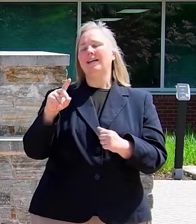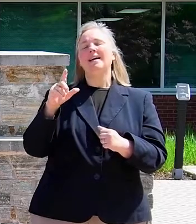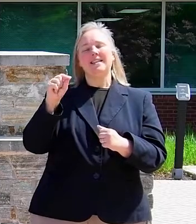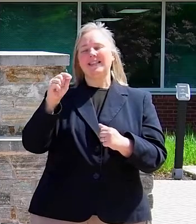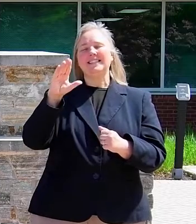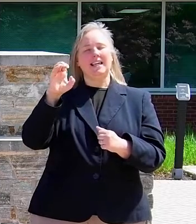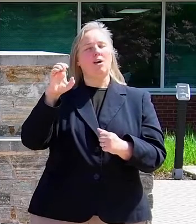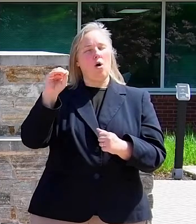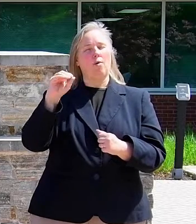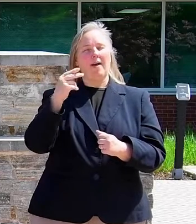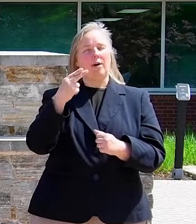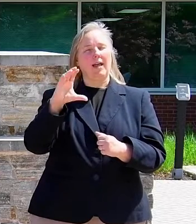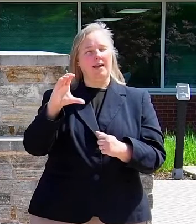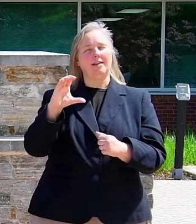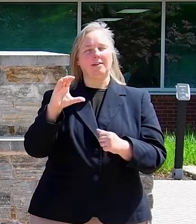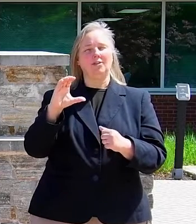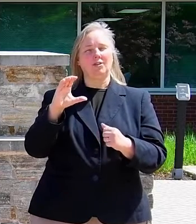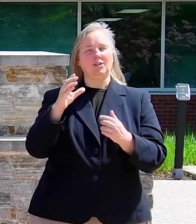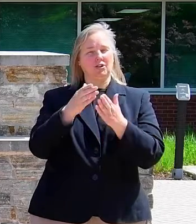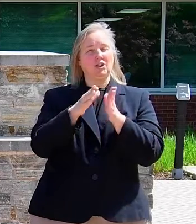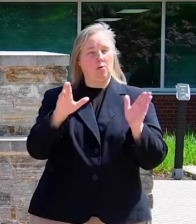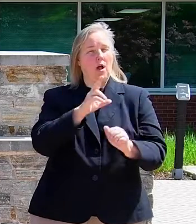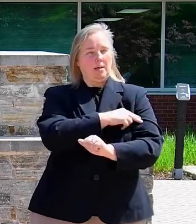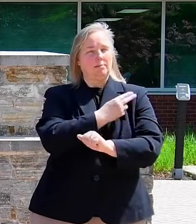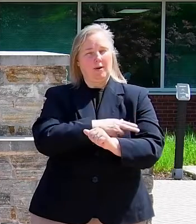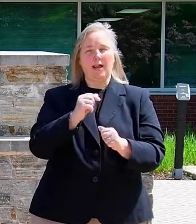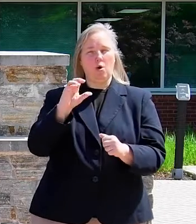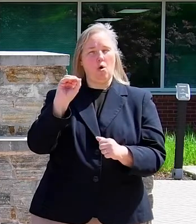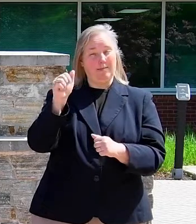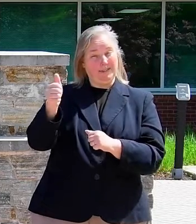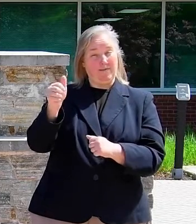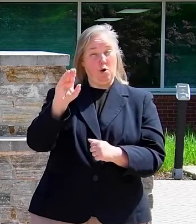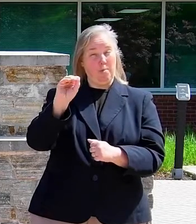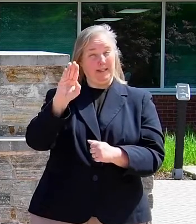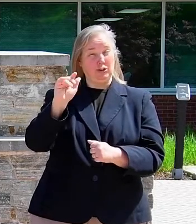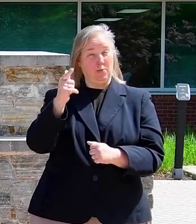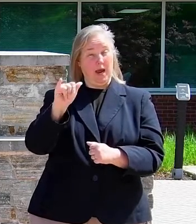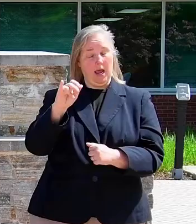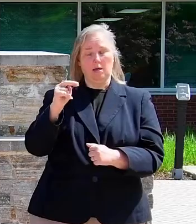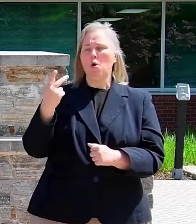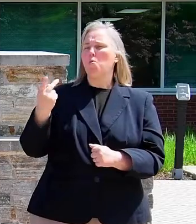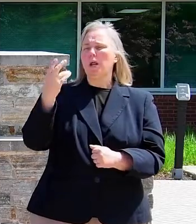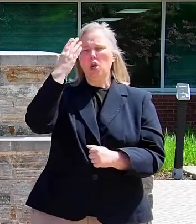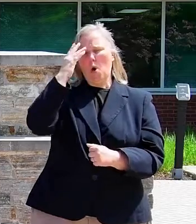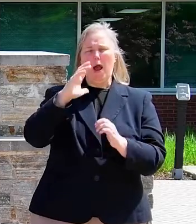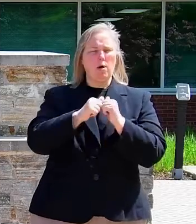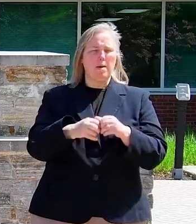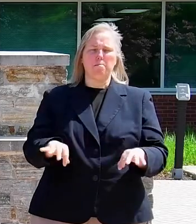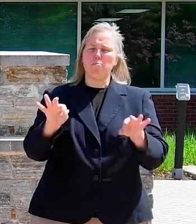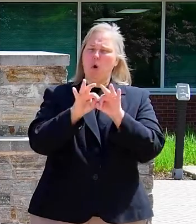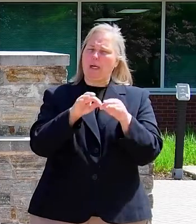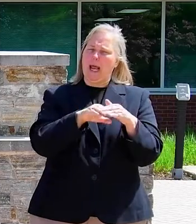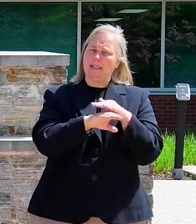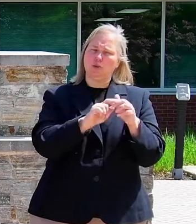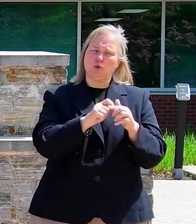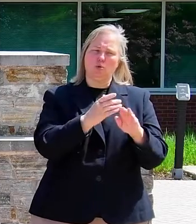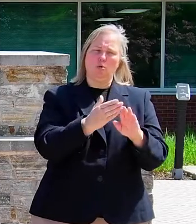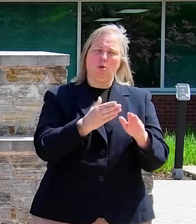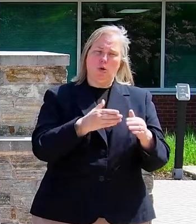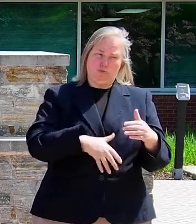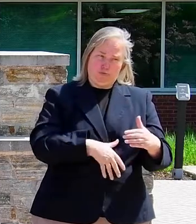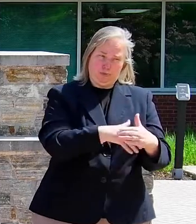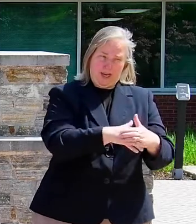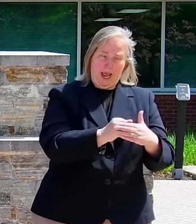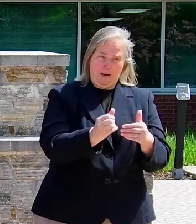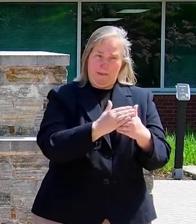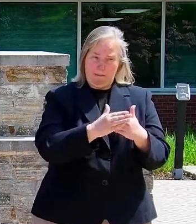and an OBGYN, we know how incredibly important it is to have access to prenatal and postnatal care